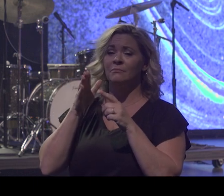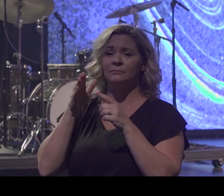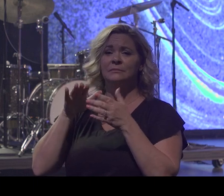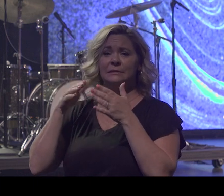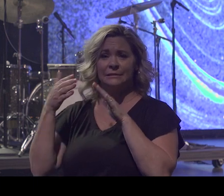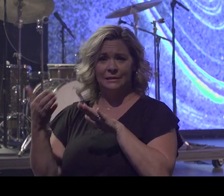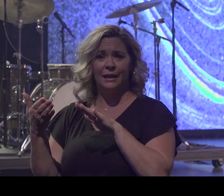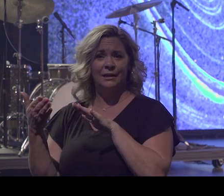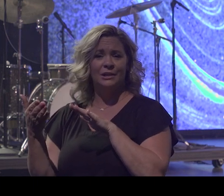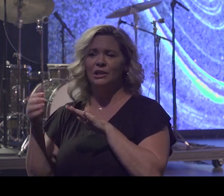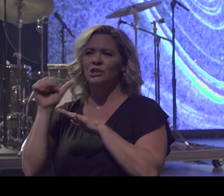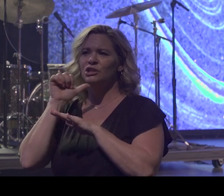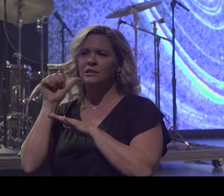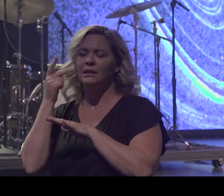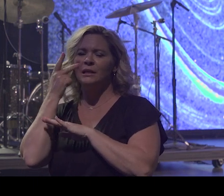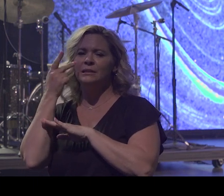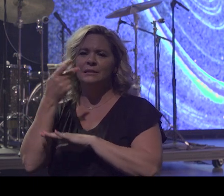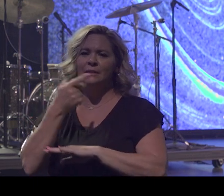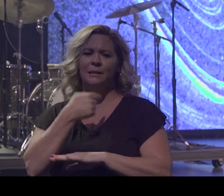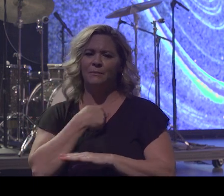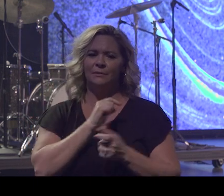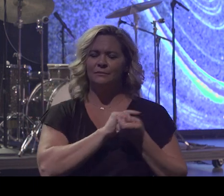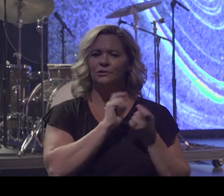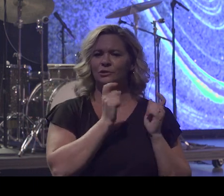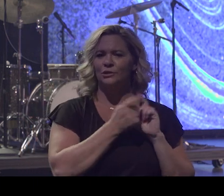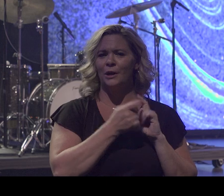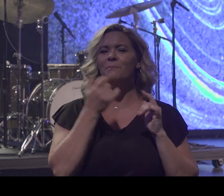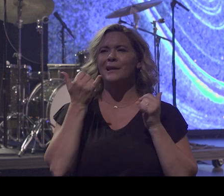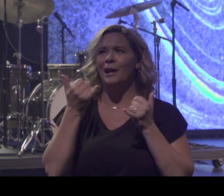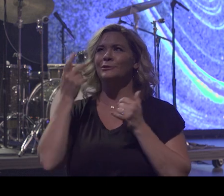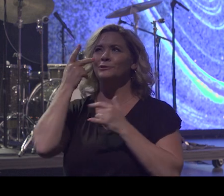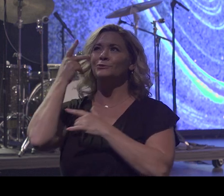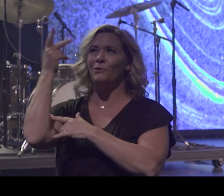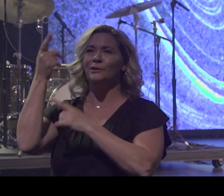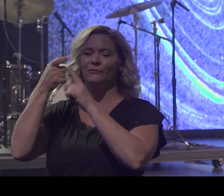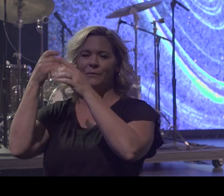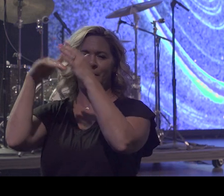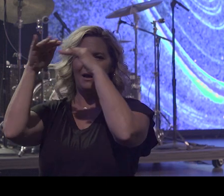see me in the natural. But she's watching from heaven in the supernatural. And she's probably laughing.